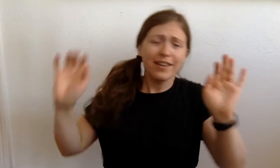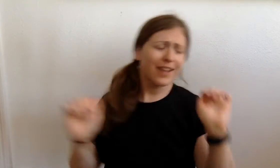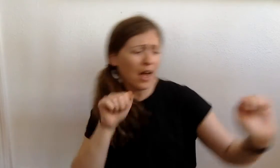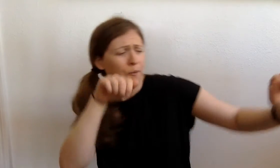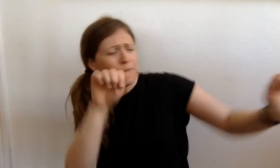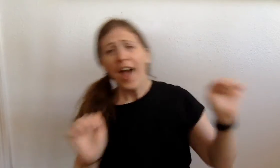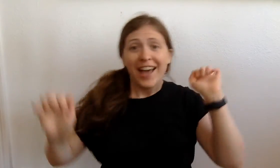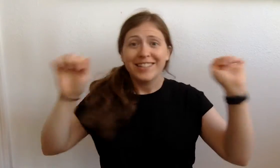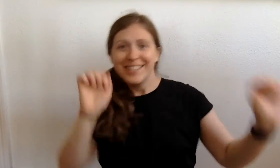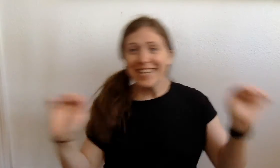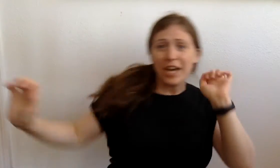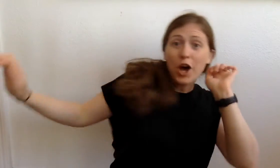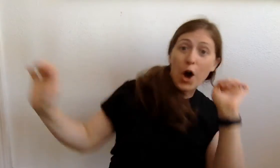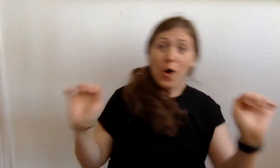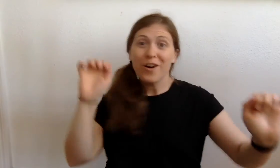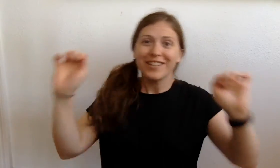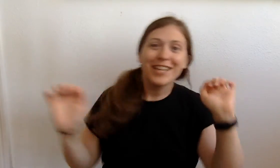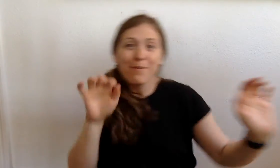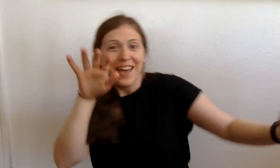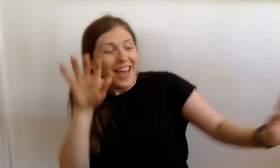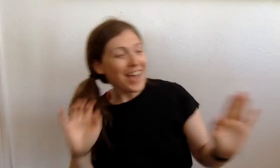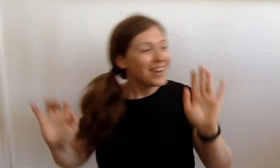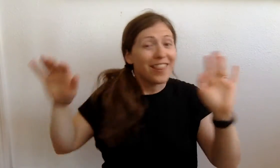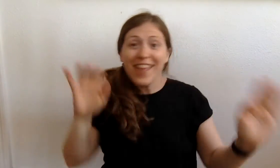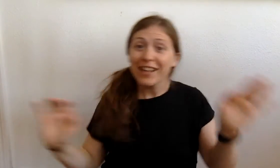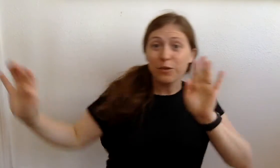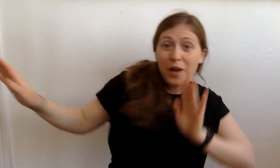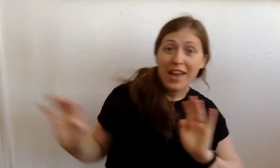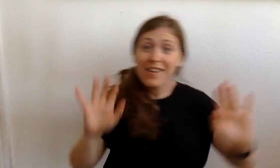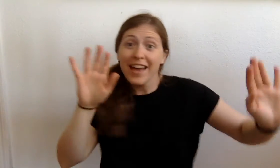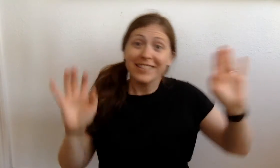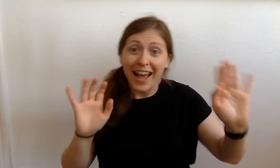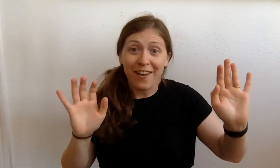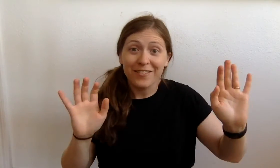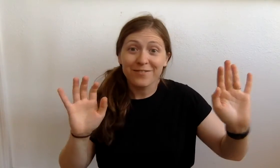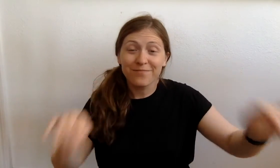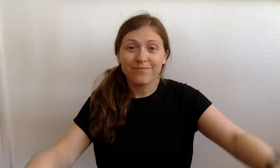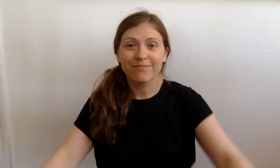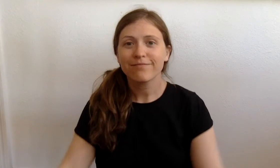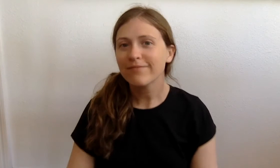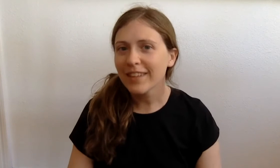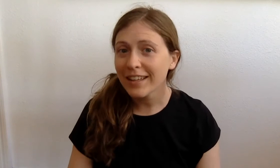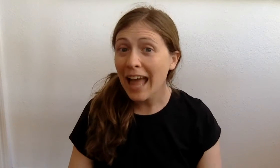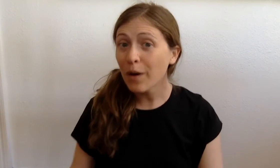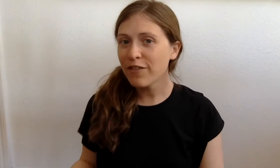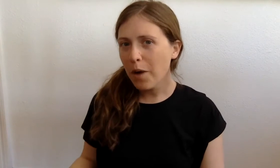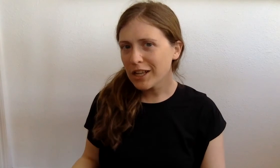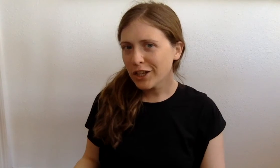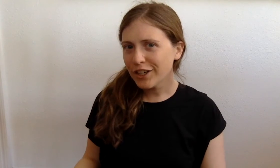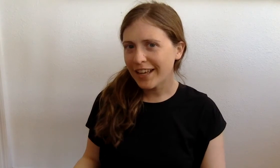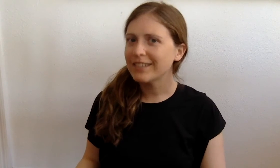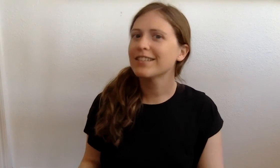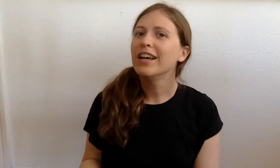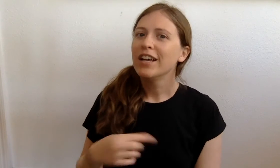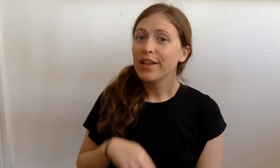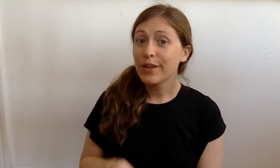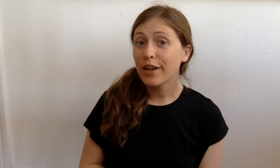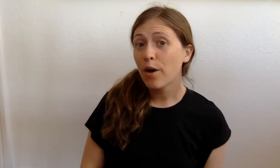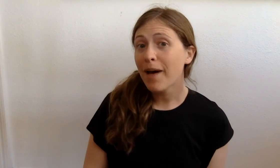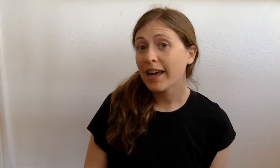down. D-o-w-n and that's the way you get down. Now if you want to learn this you can go back and